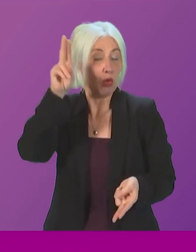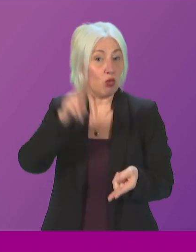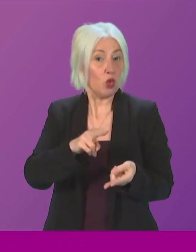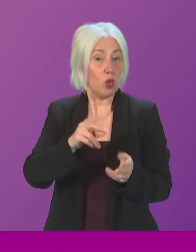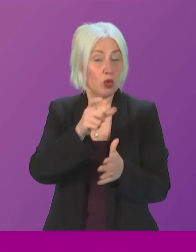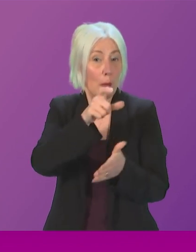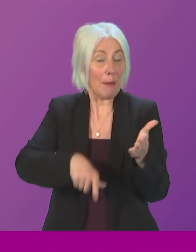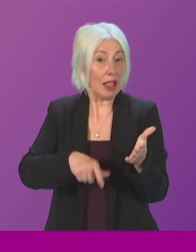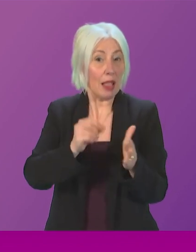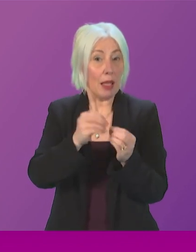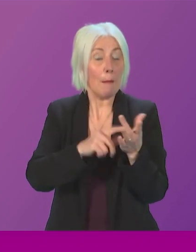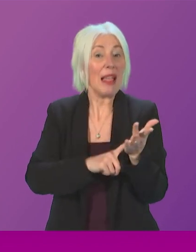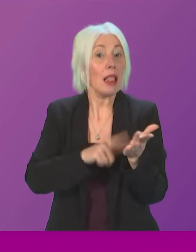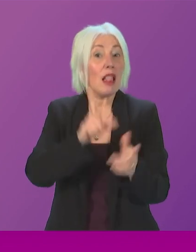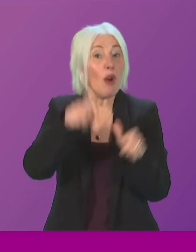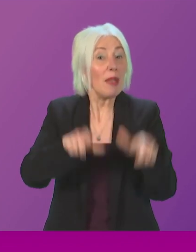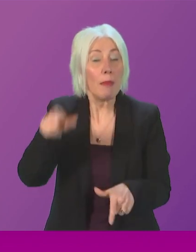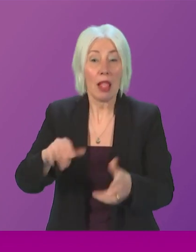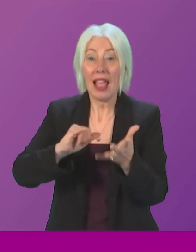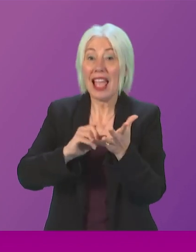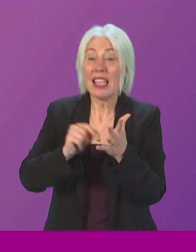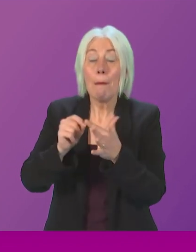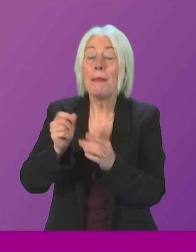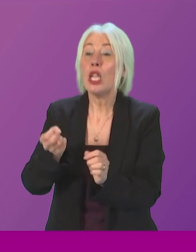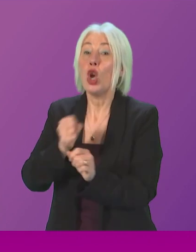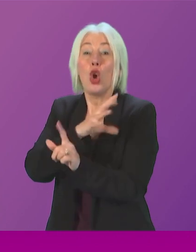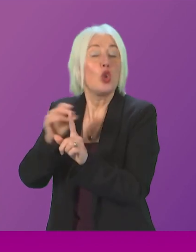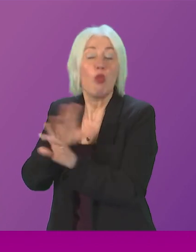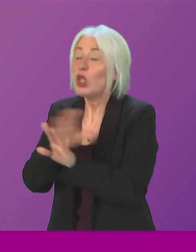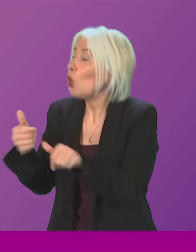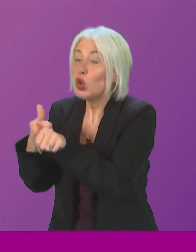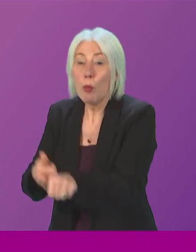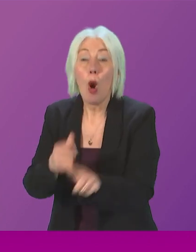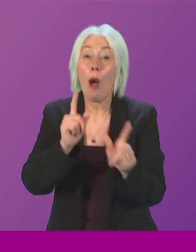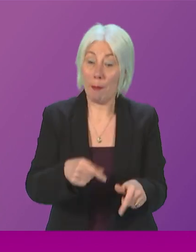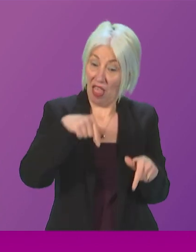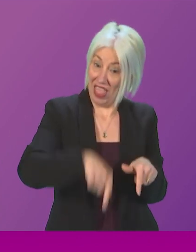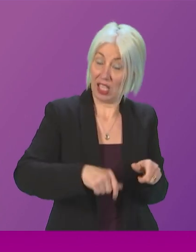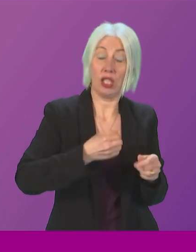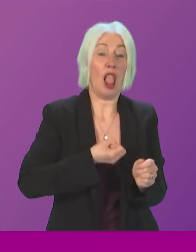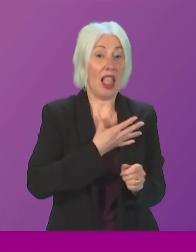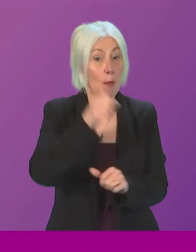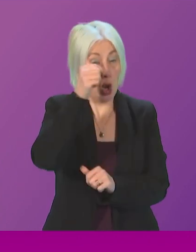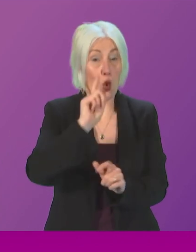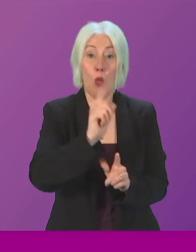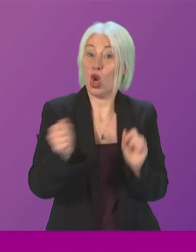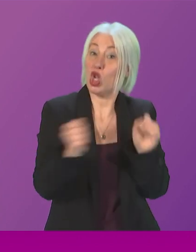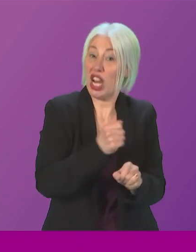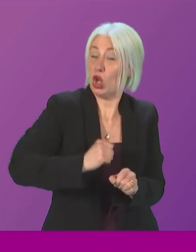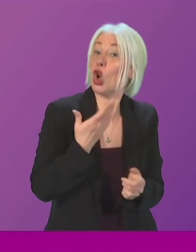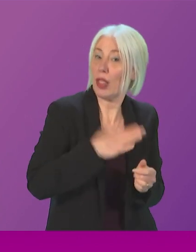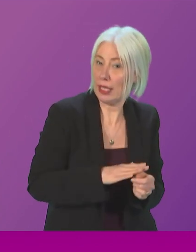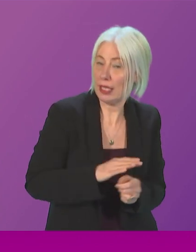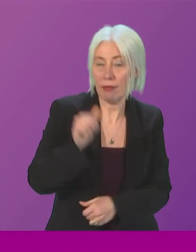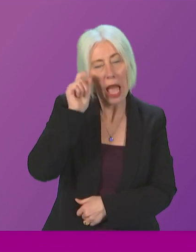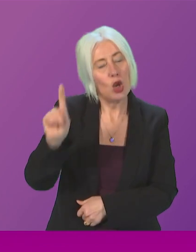tax, not something the SNP and the Tories support. Because that's the change Scotland needs. Now I know the first minister is still trying to